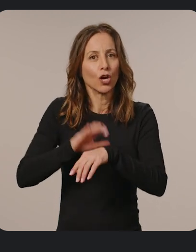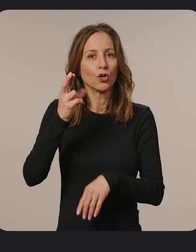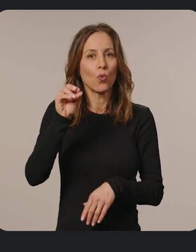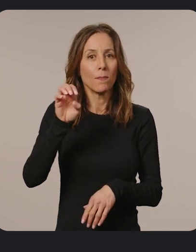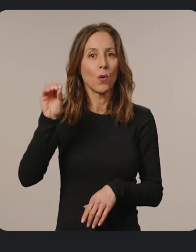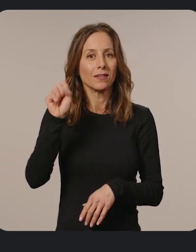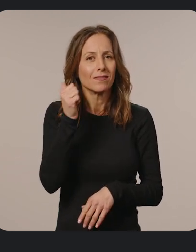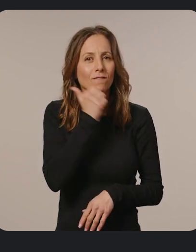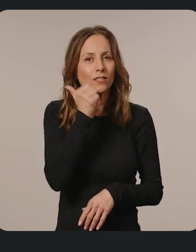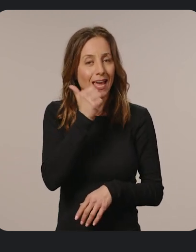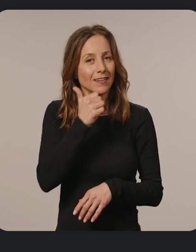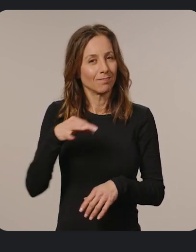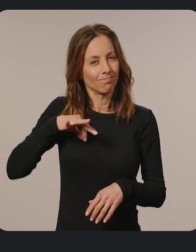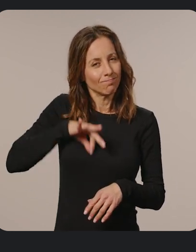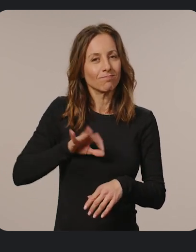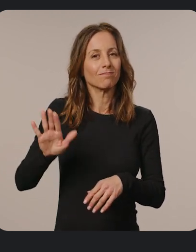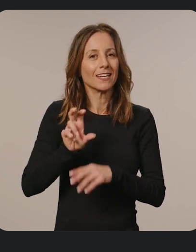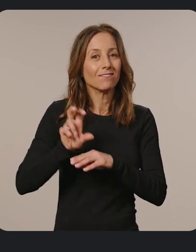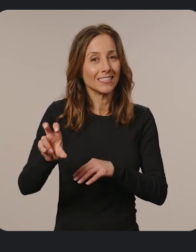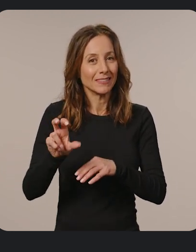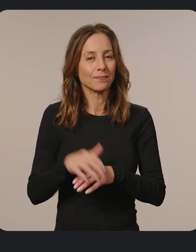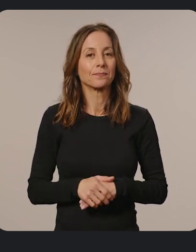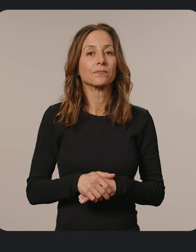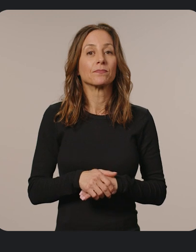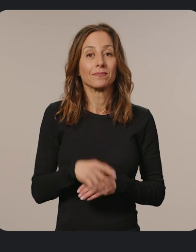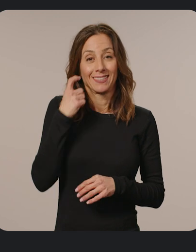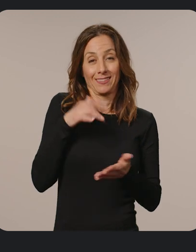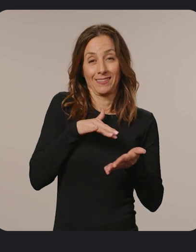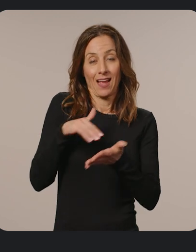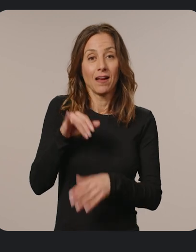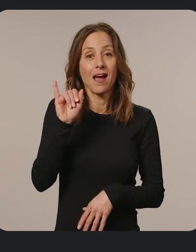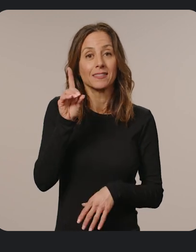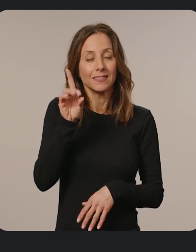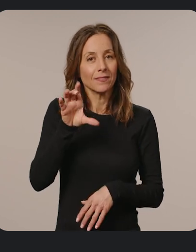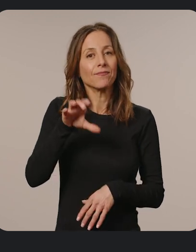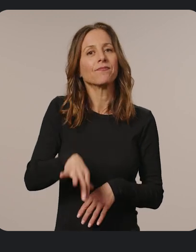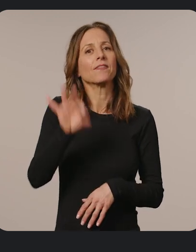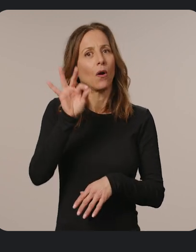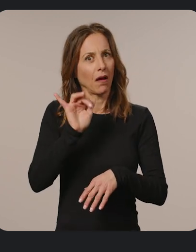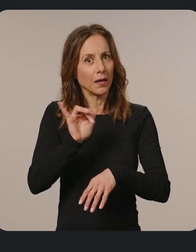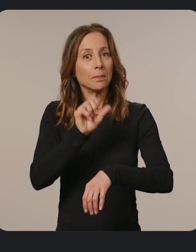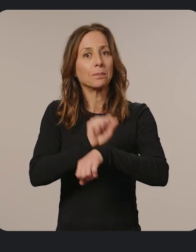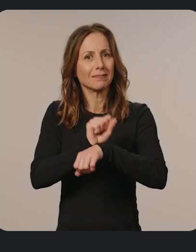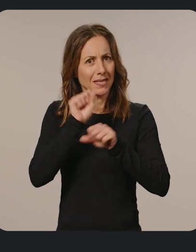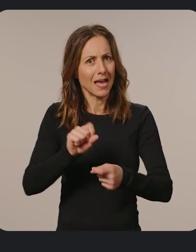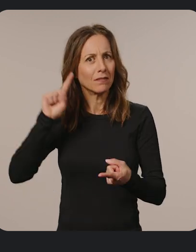Chrome OS every day to make the most of their investments. In a recent study, IDC found businesses can